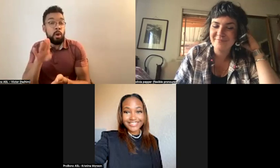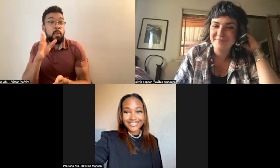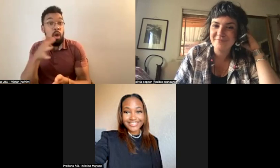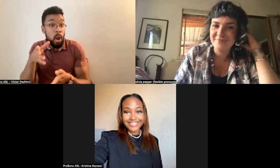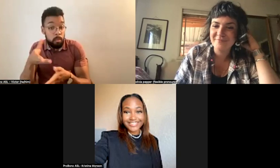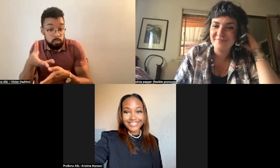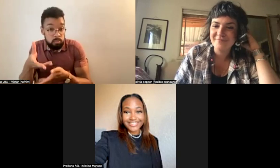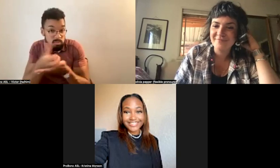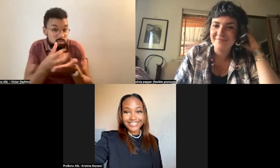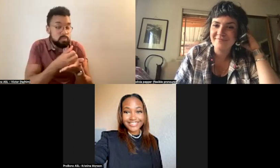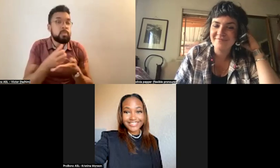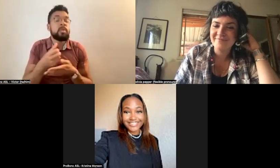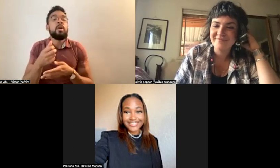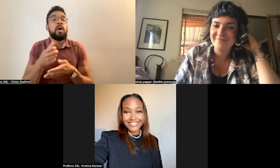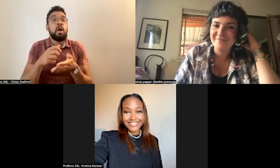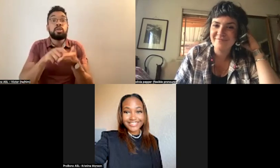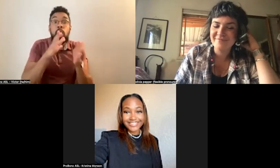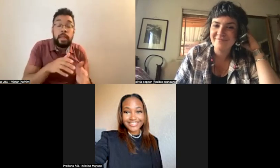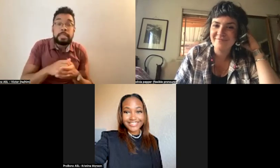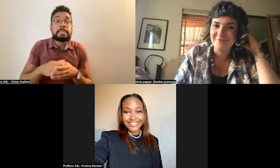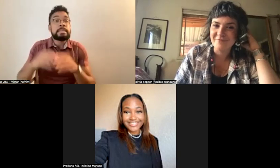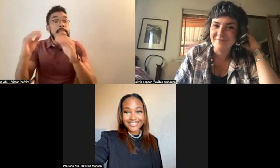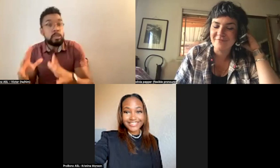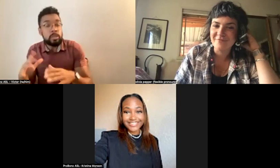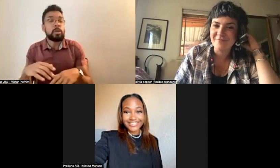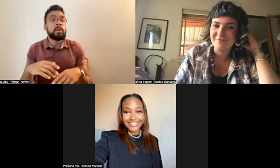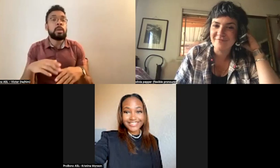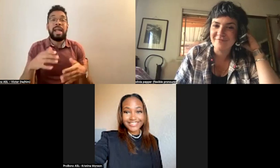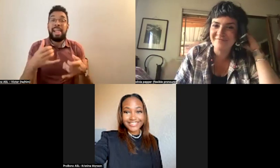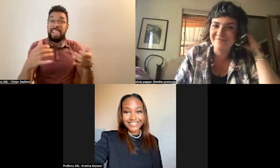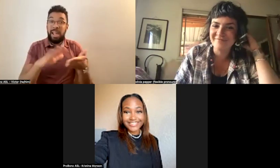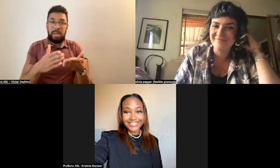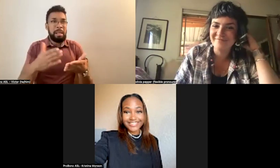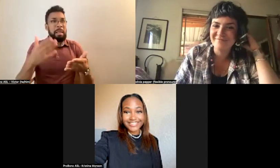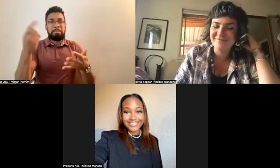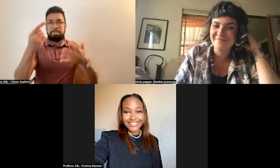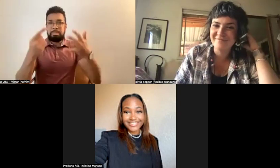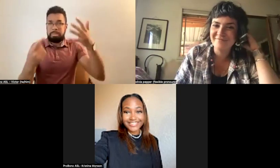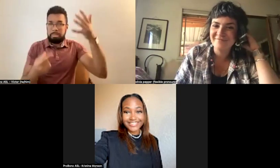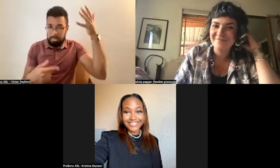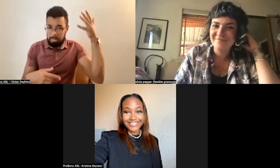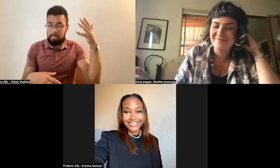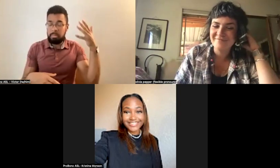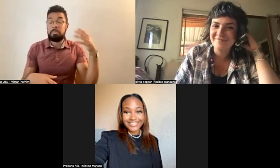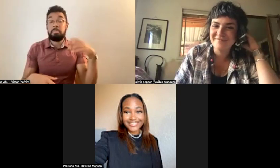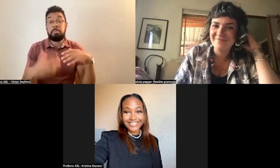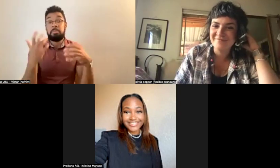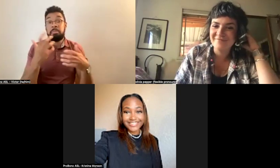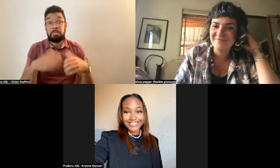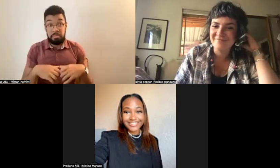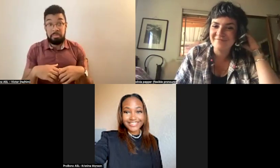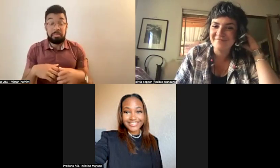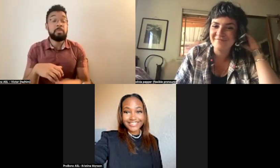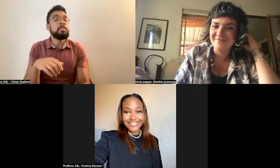labor organizer, a teacher, a line hook, and all kinds of other things. Mostly, though, Olivia is a collection of